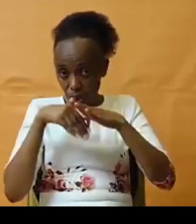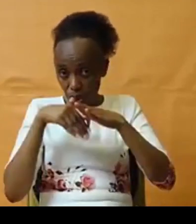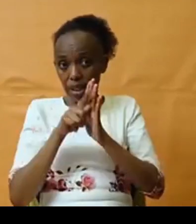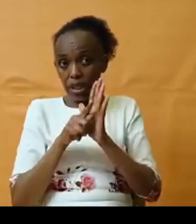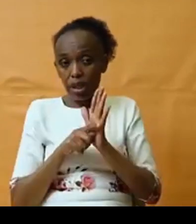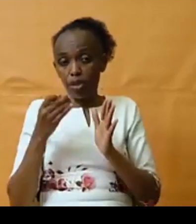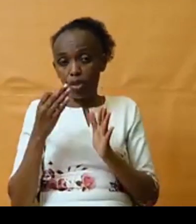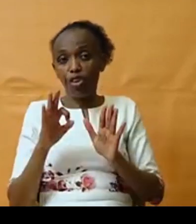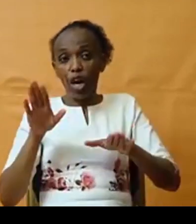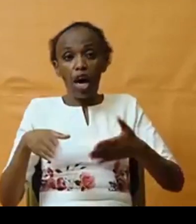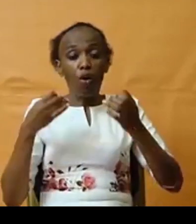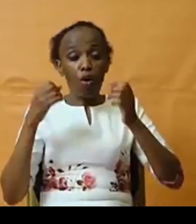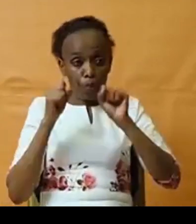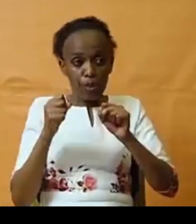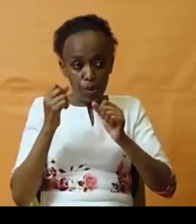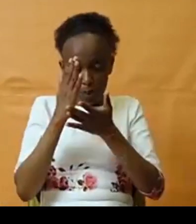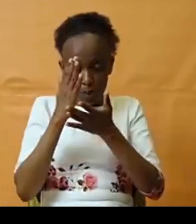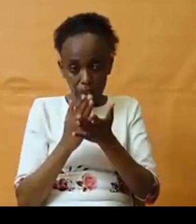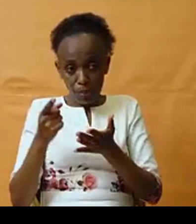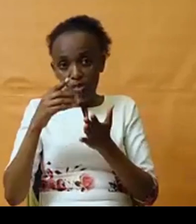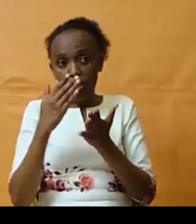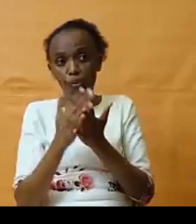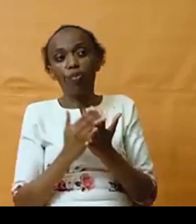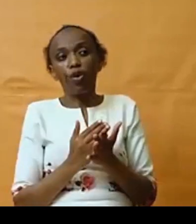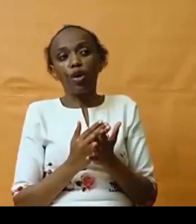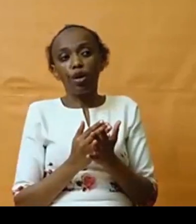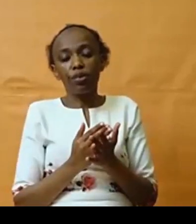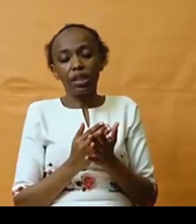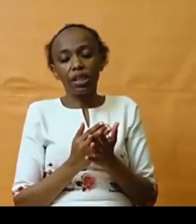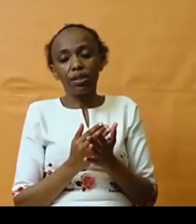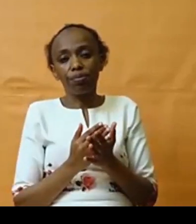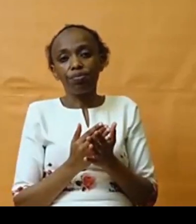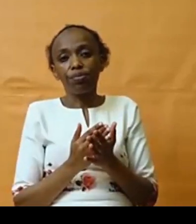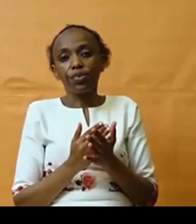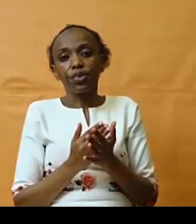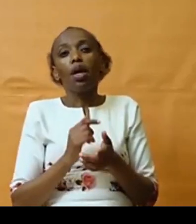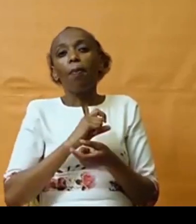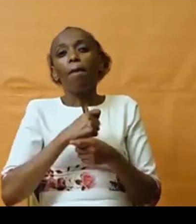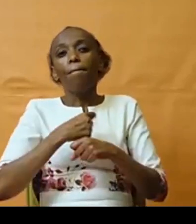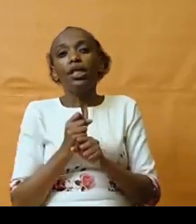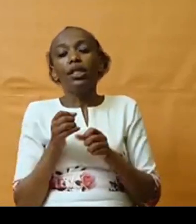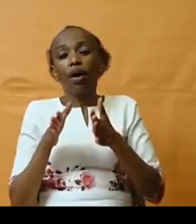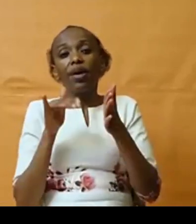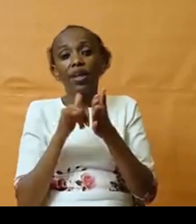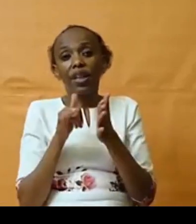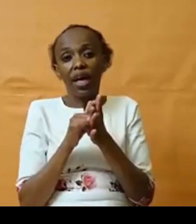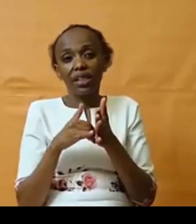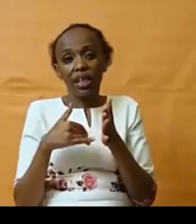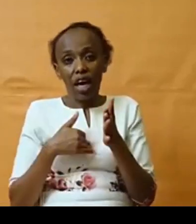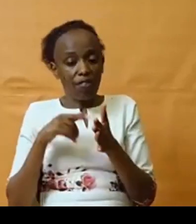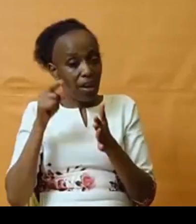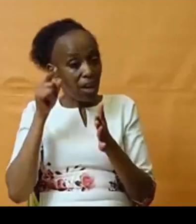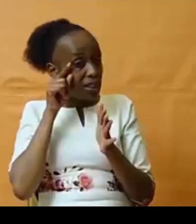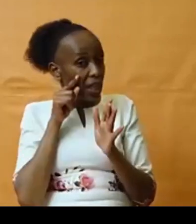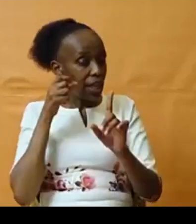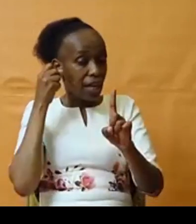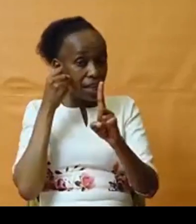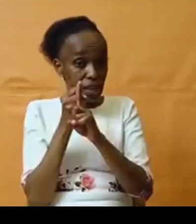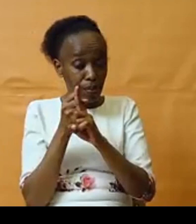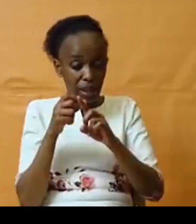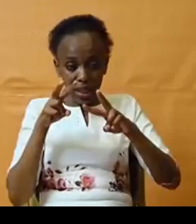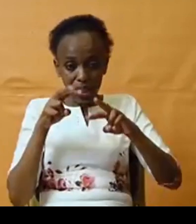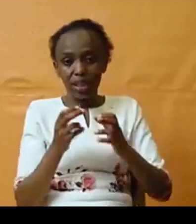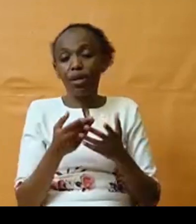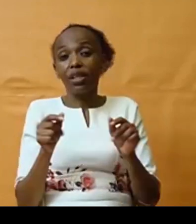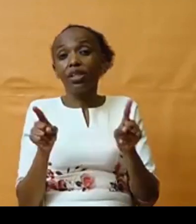can some of the programs be structured in a way that they are doing gender impact assessments as well. And also